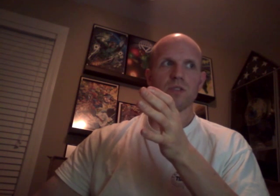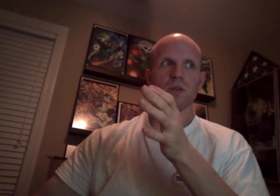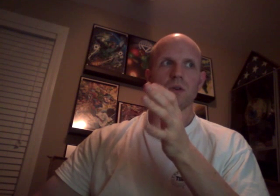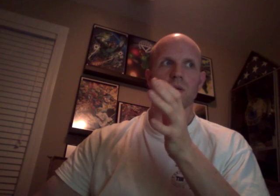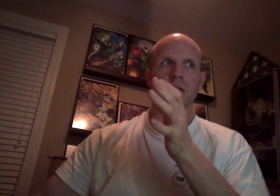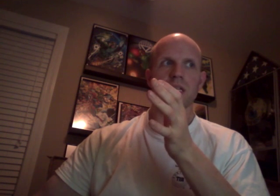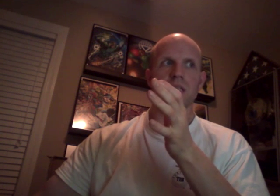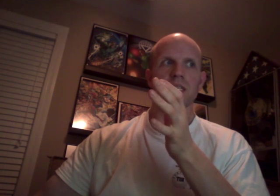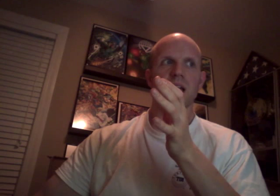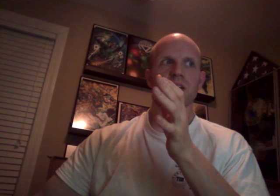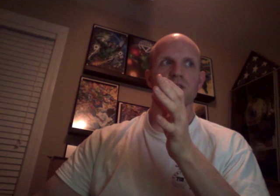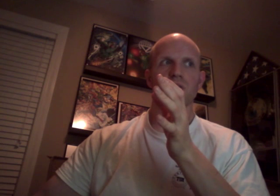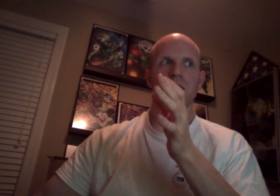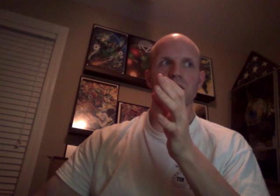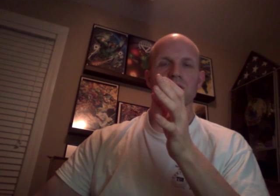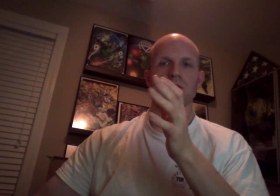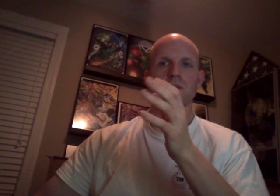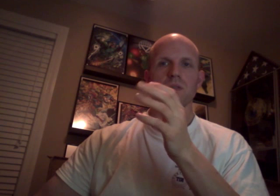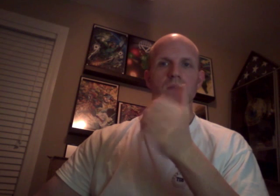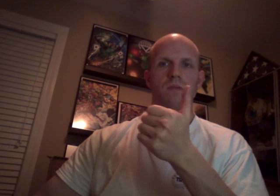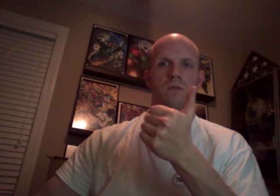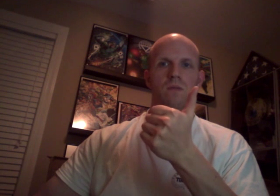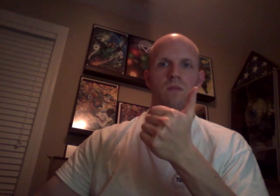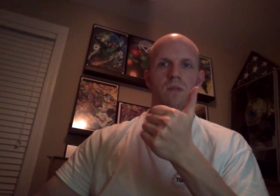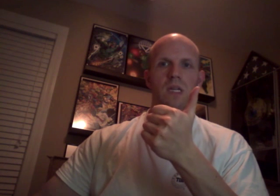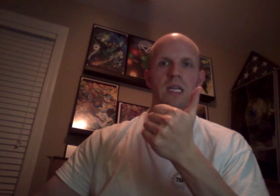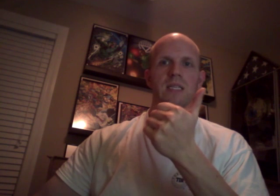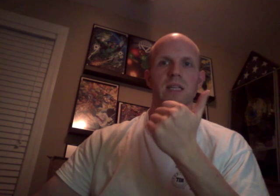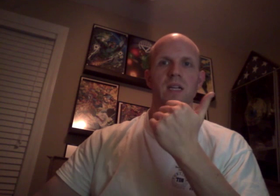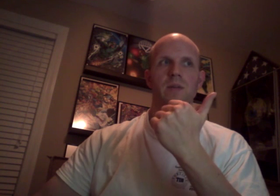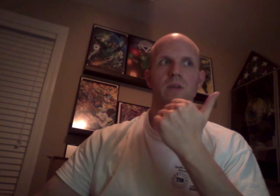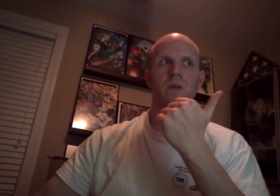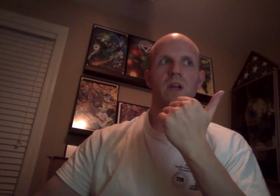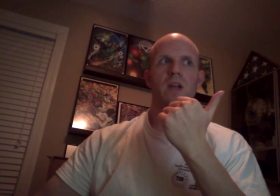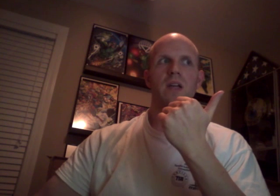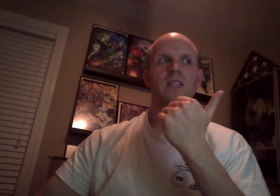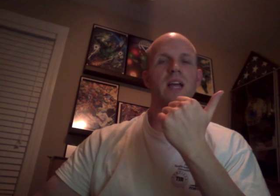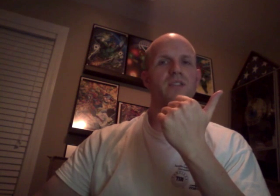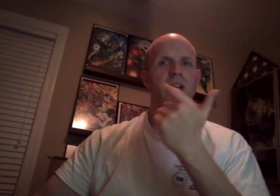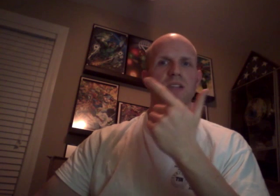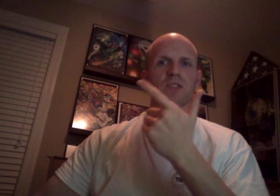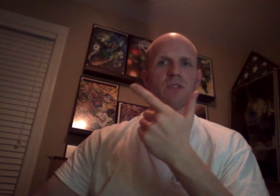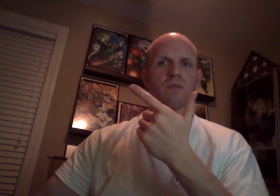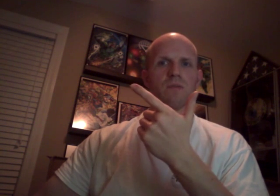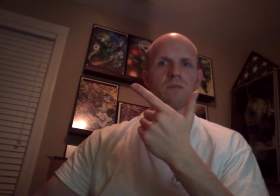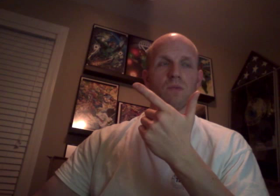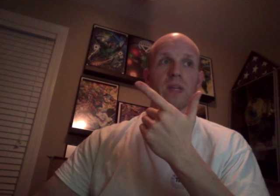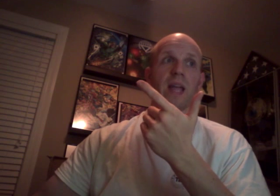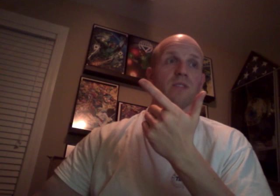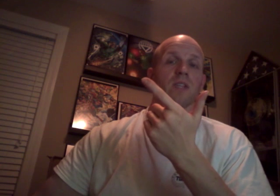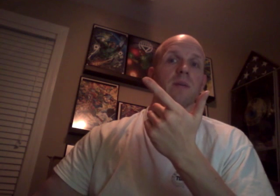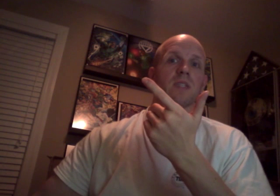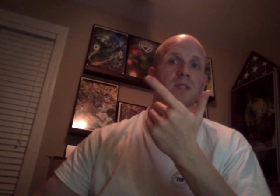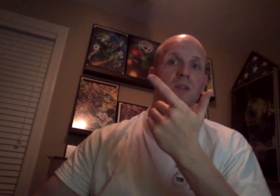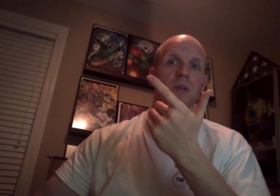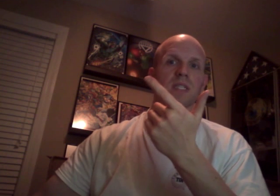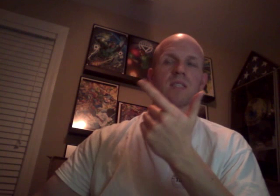So he's not trying to sue ECW. He's not trying to sue... Well, he can't sue W's that don't exist.